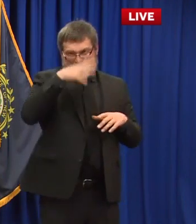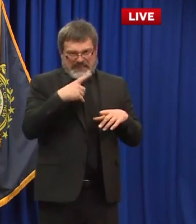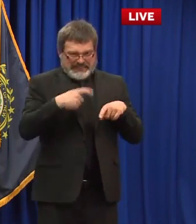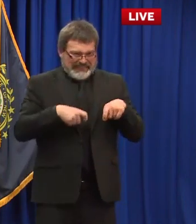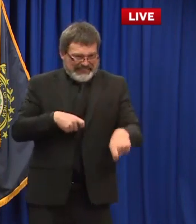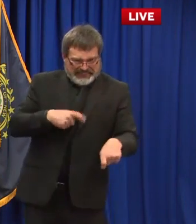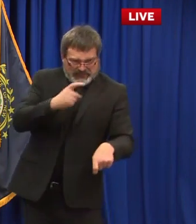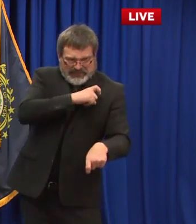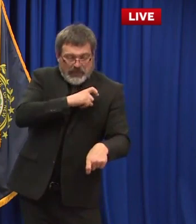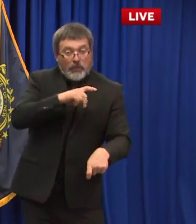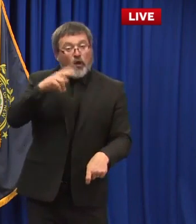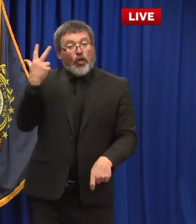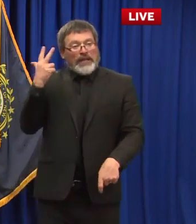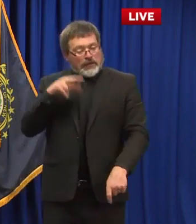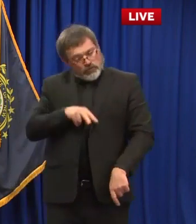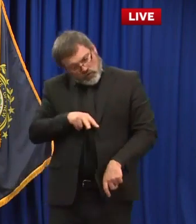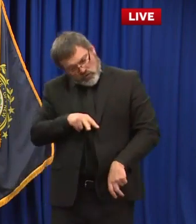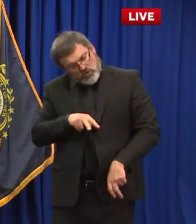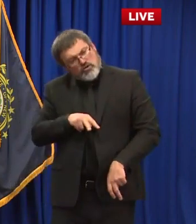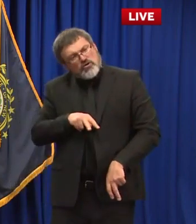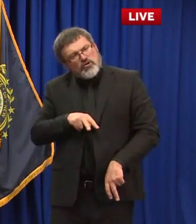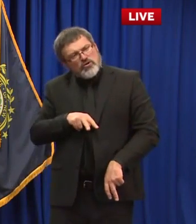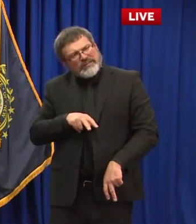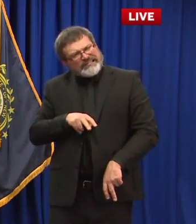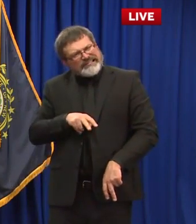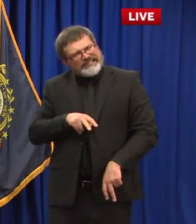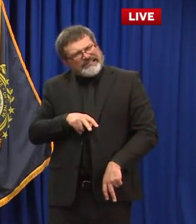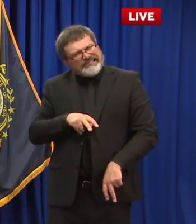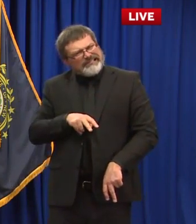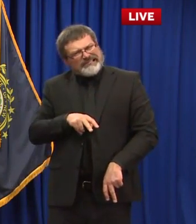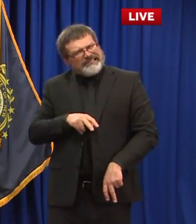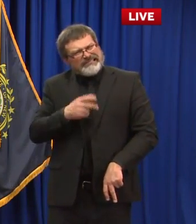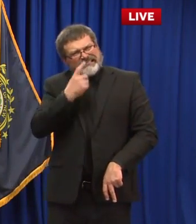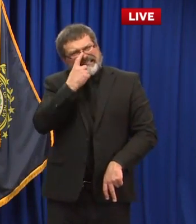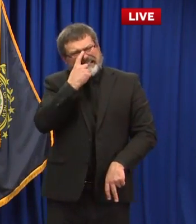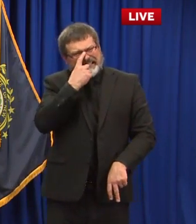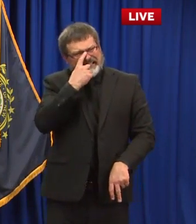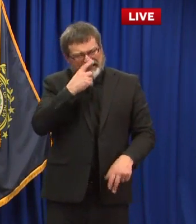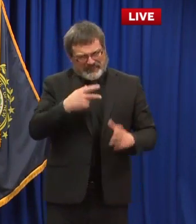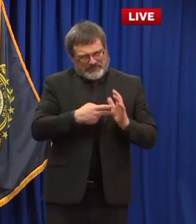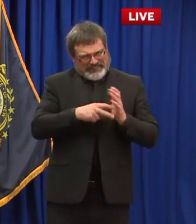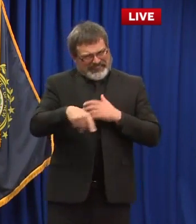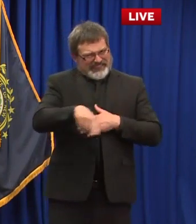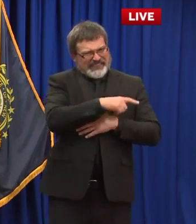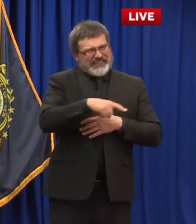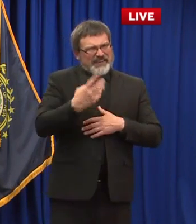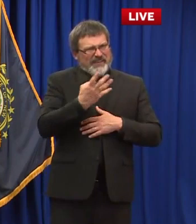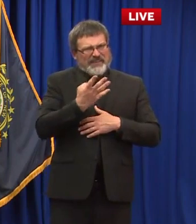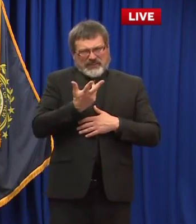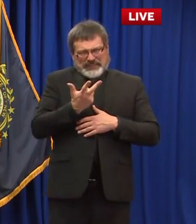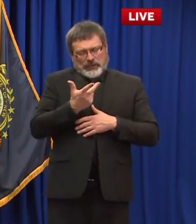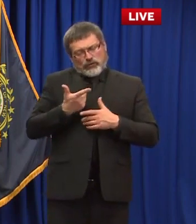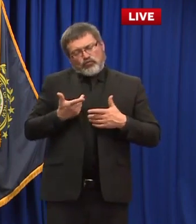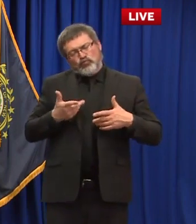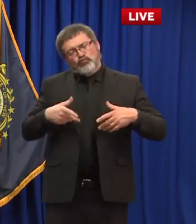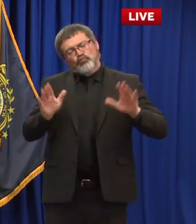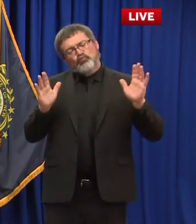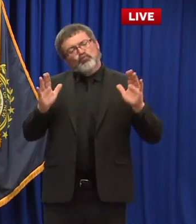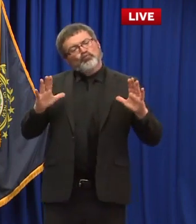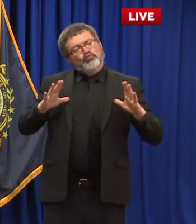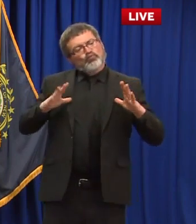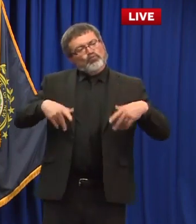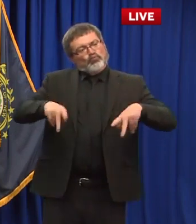believe it makes them accomplices i'm not a lawyer but um so we have to make sure that there's accountability within their system uh to be sure um on the